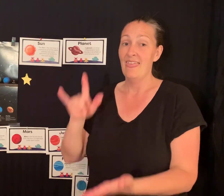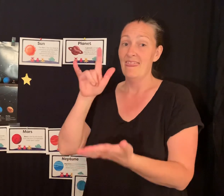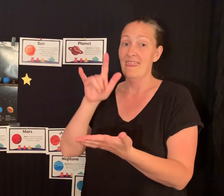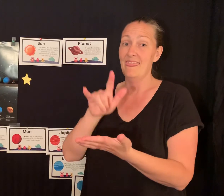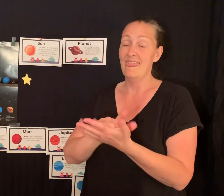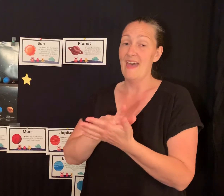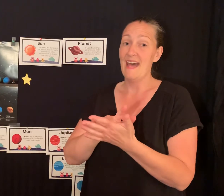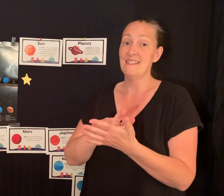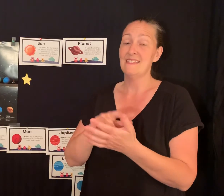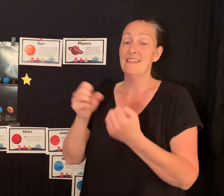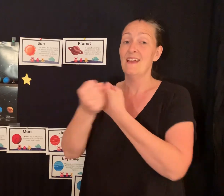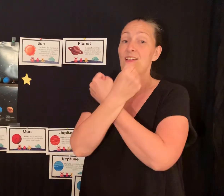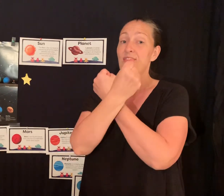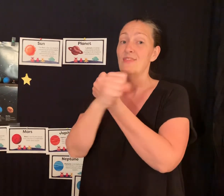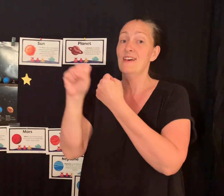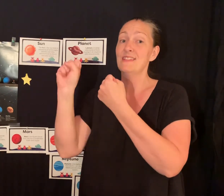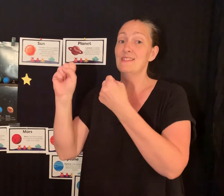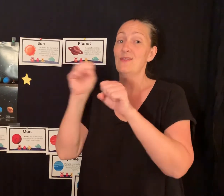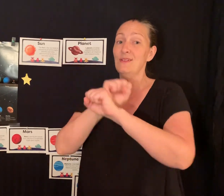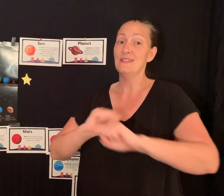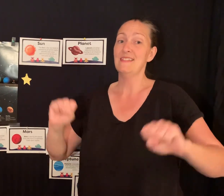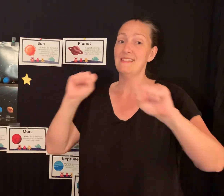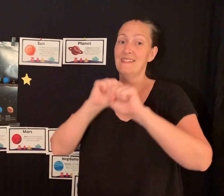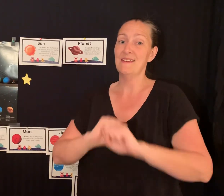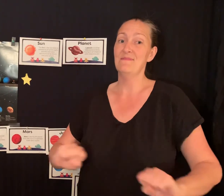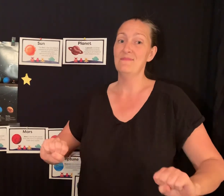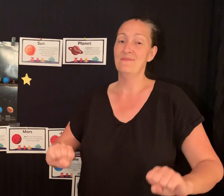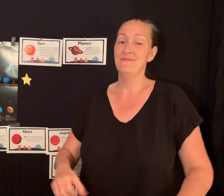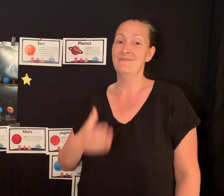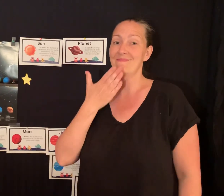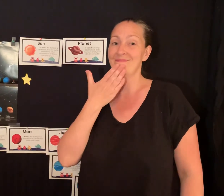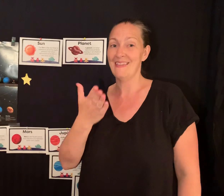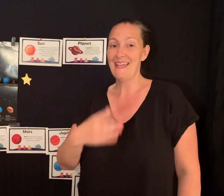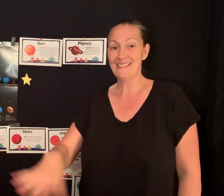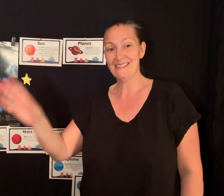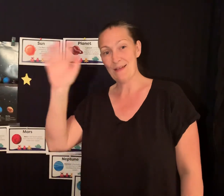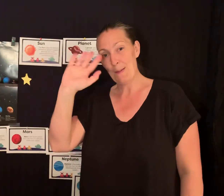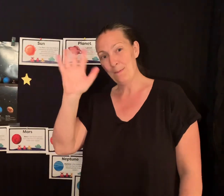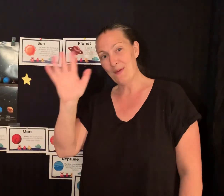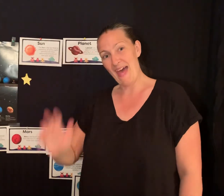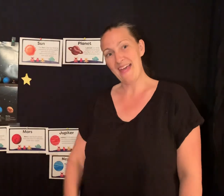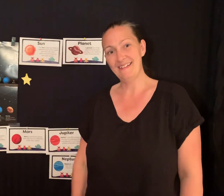That's the solar system. Um, thanks. Bye. Bye. Jack Maesters . And,